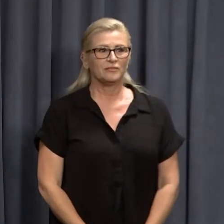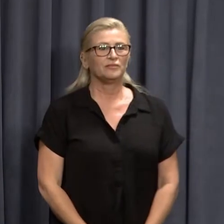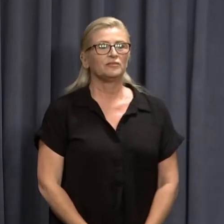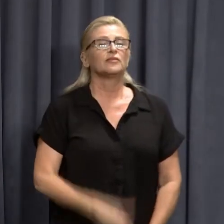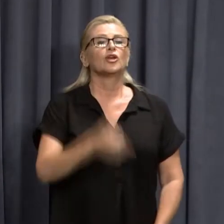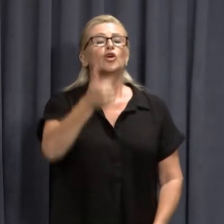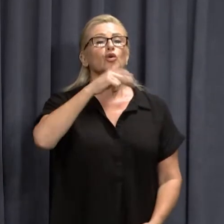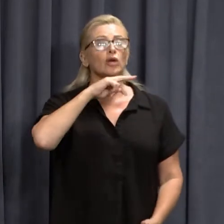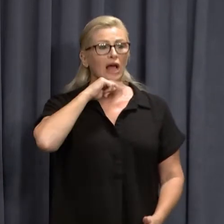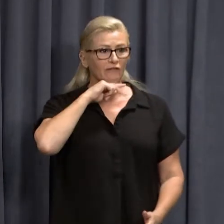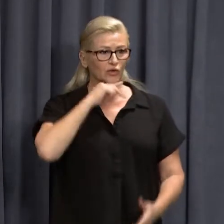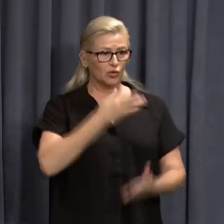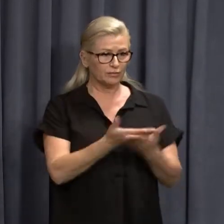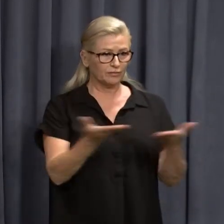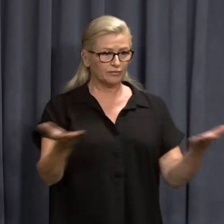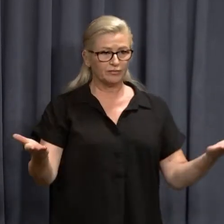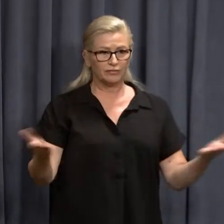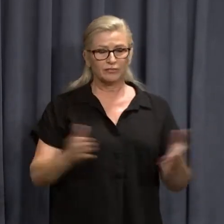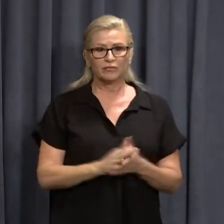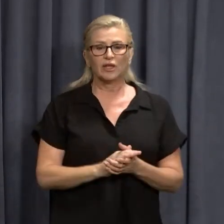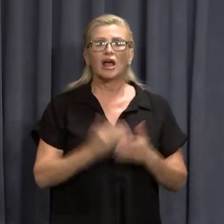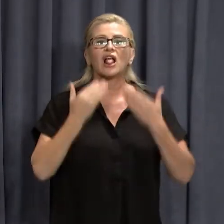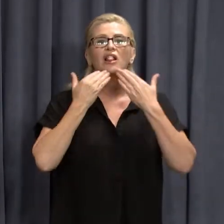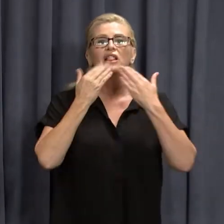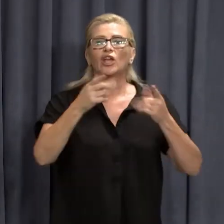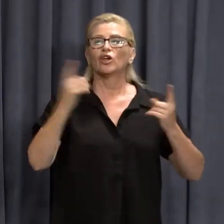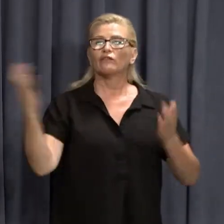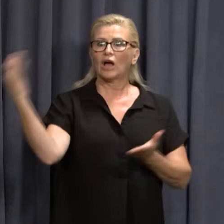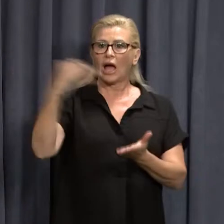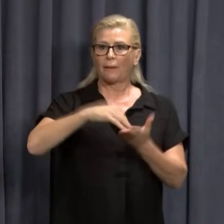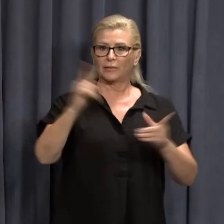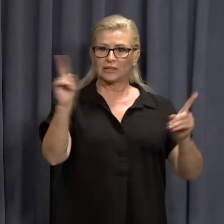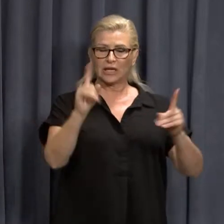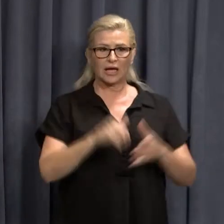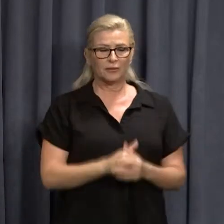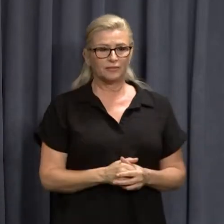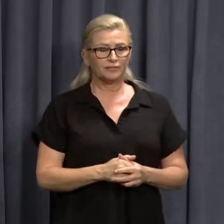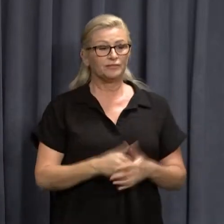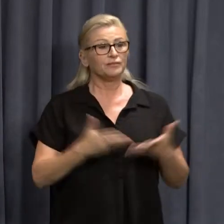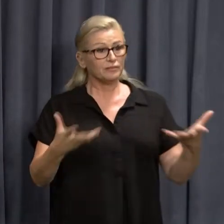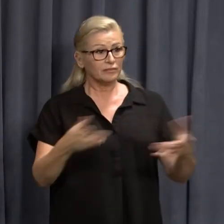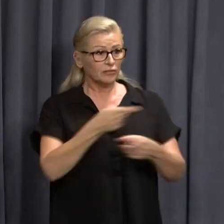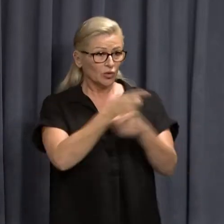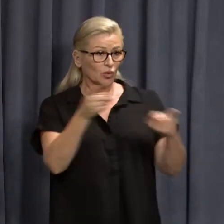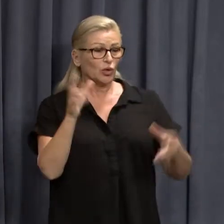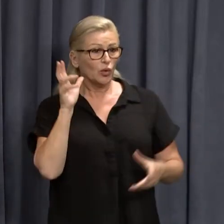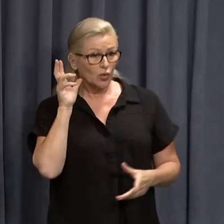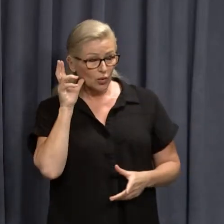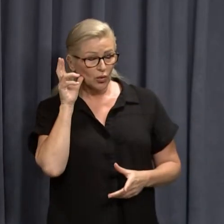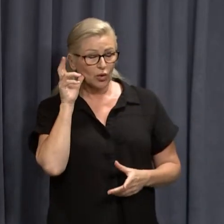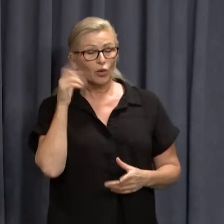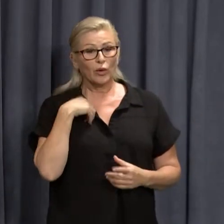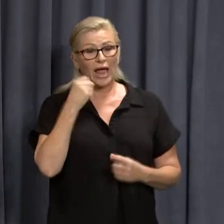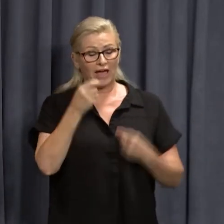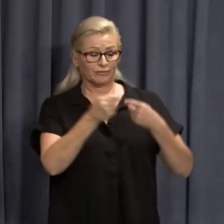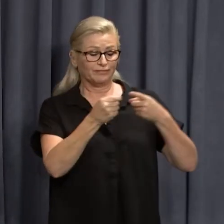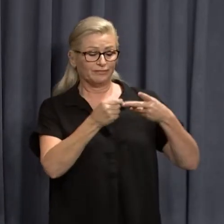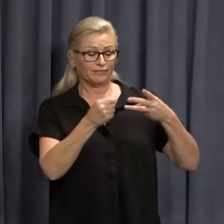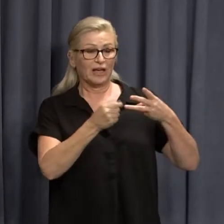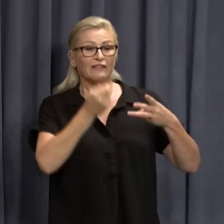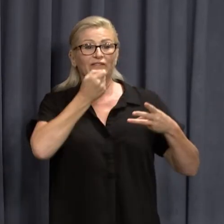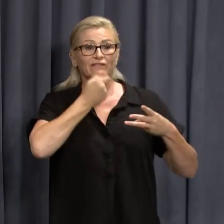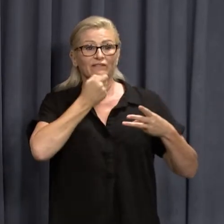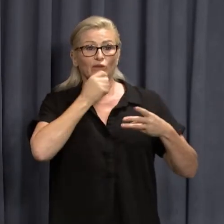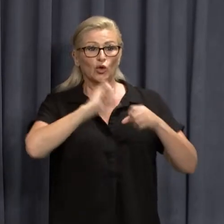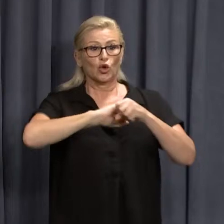Good afternoon, everyone, and thanks for coming in today. As you've just heard, we now have a few cases of concern in our community.